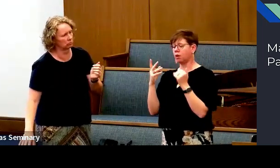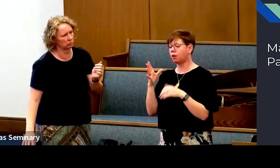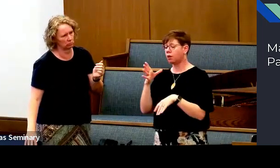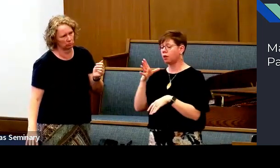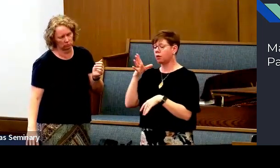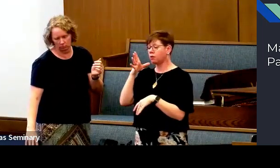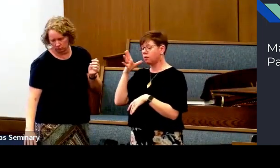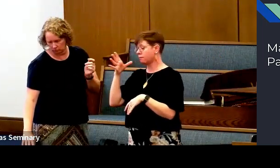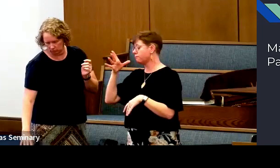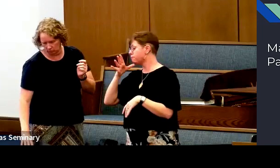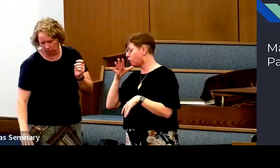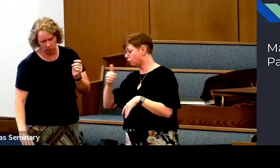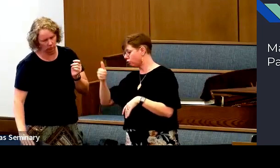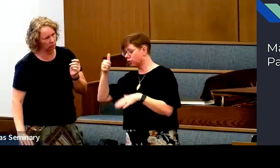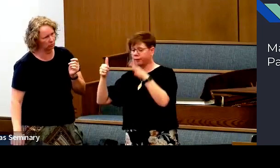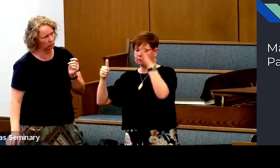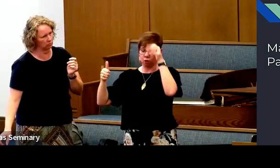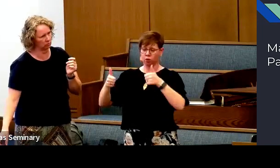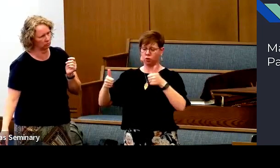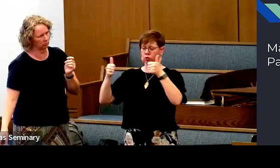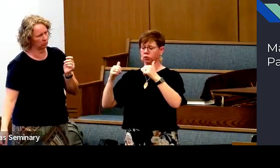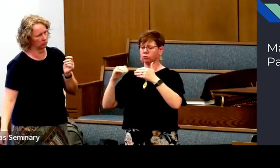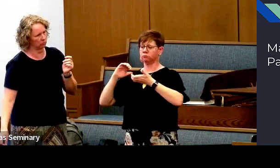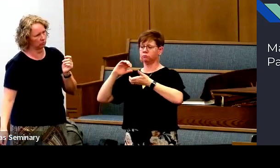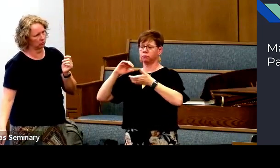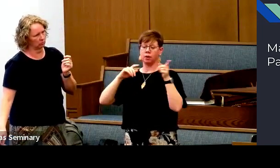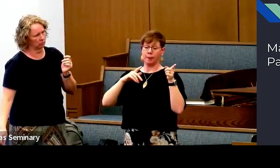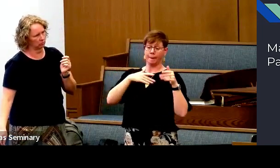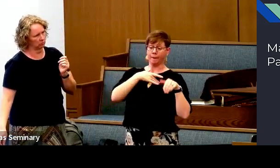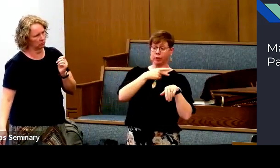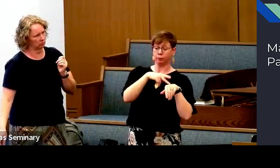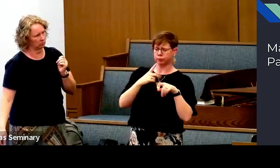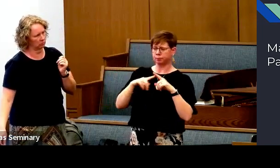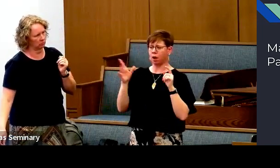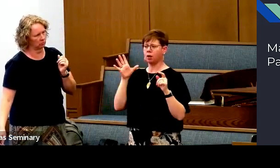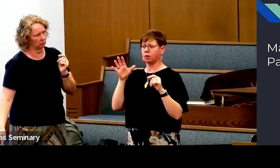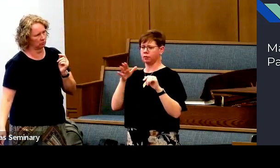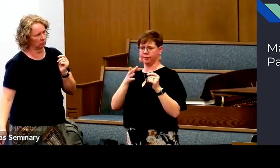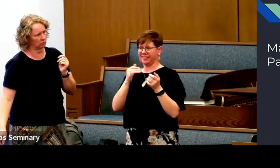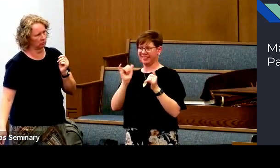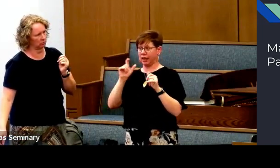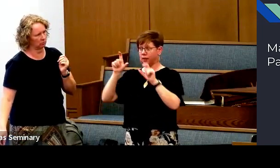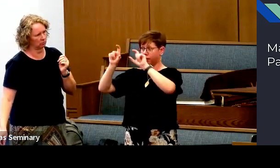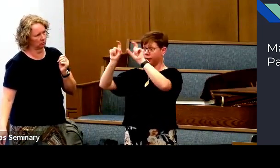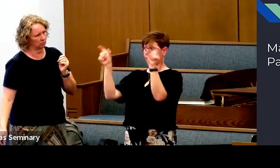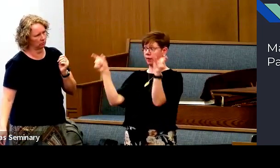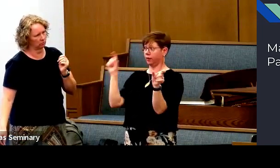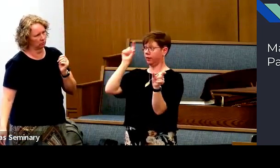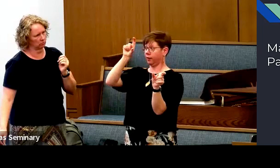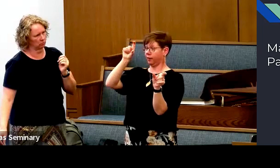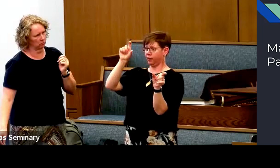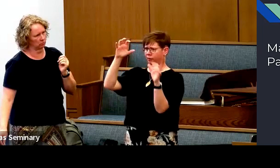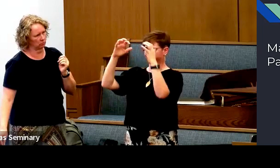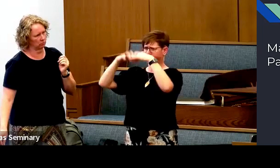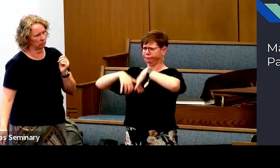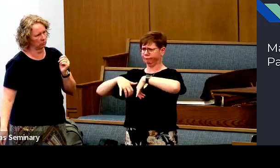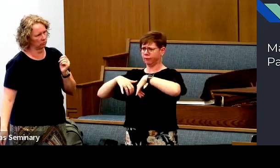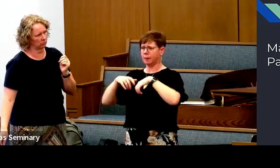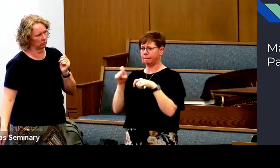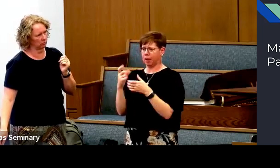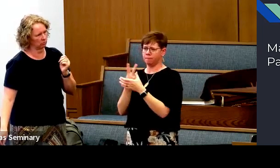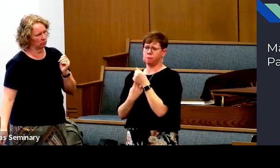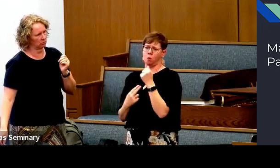So they're equal, mothers and fathers. The father has a priesthood, but it's like that